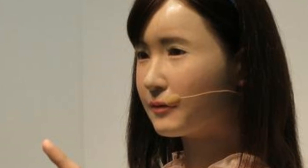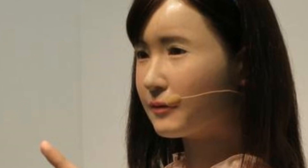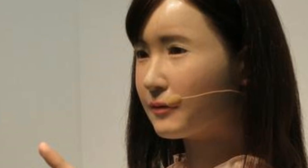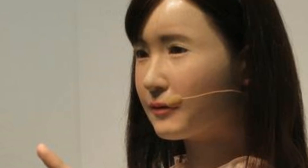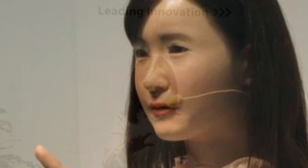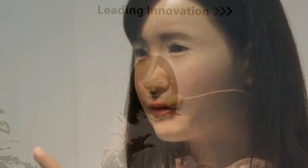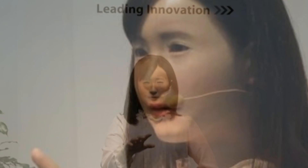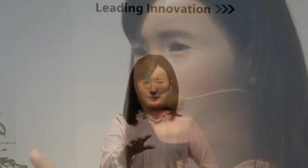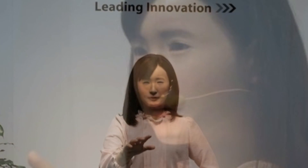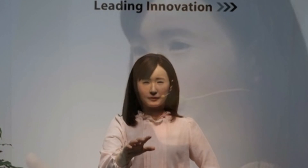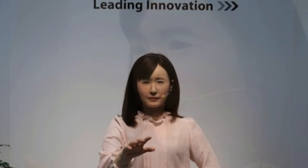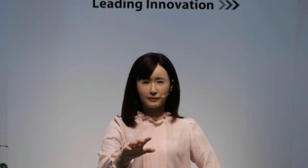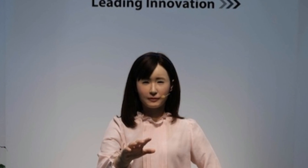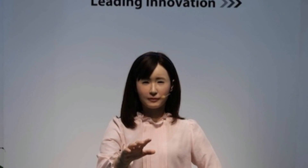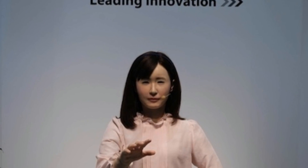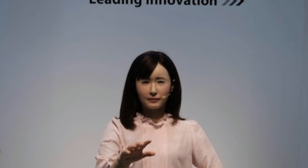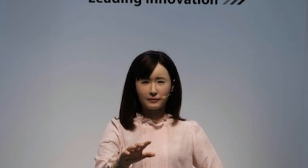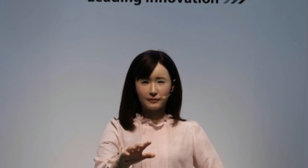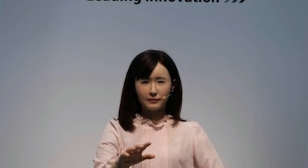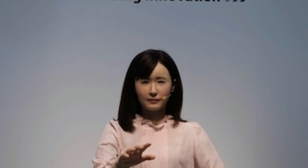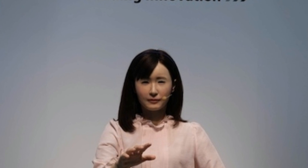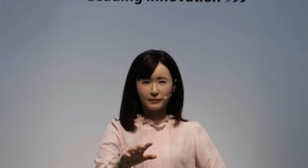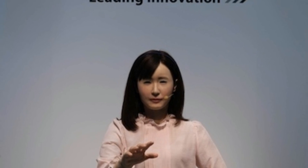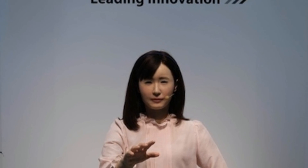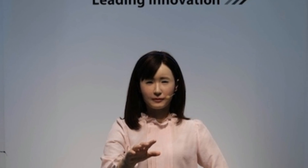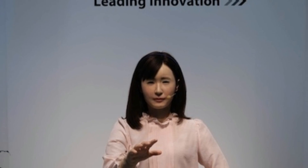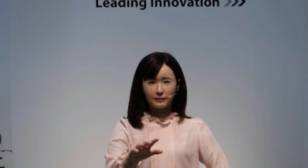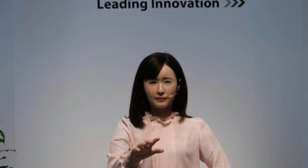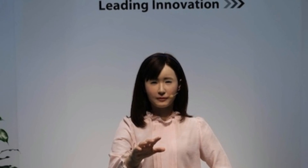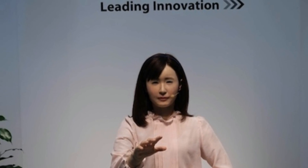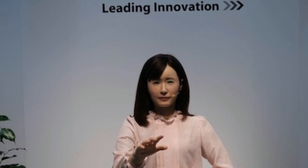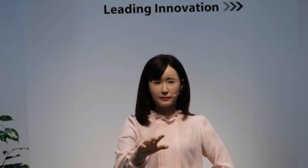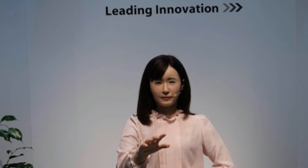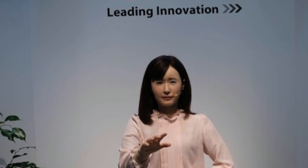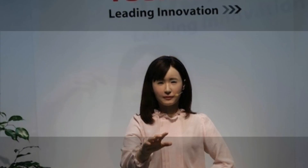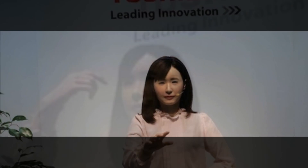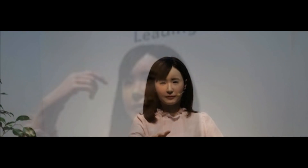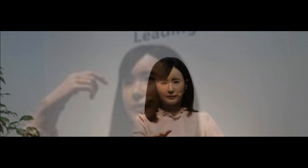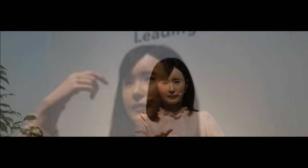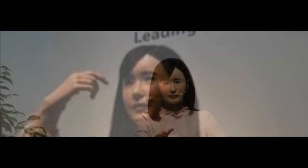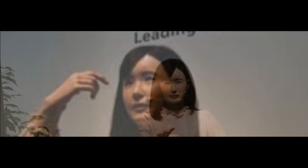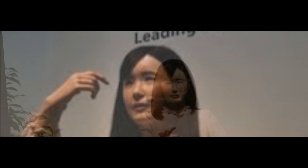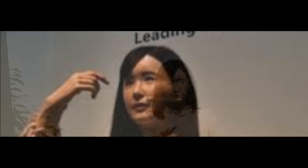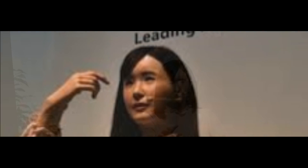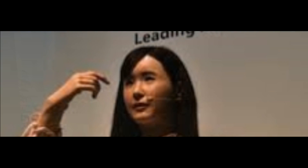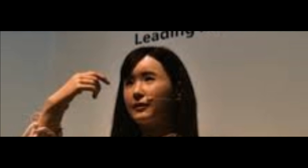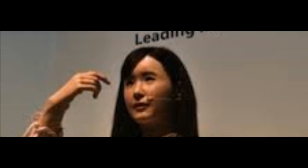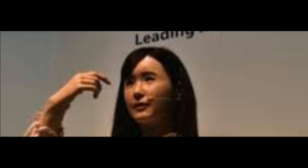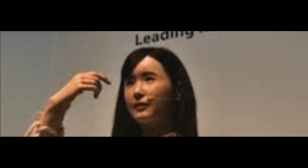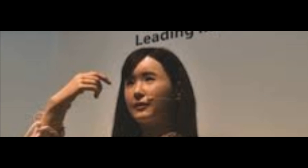been designed for a maximum of movement fluidity in its hands and arms, employing 43 actuators in its joints,